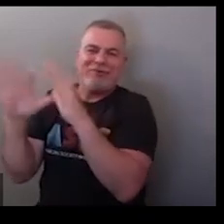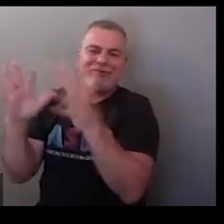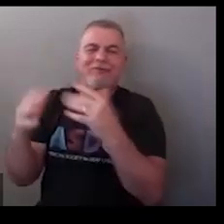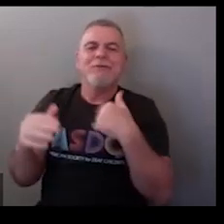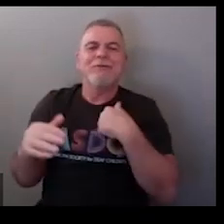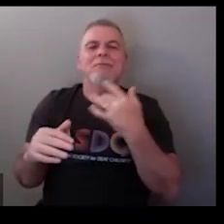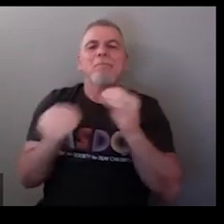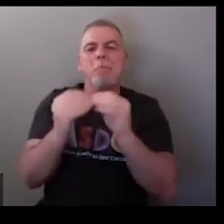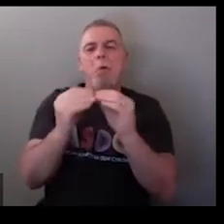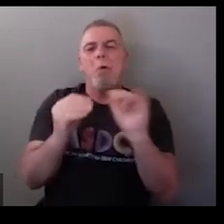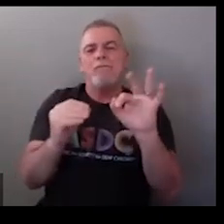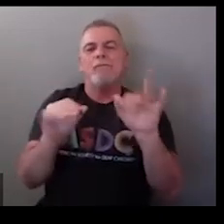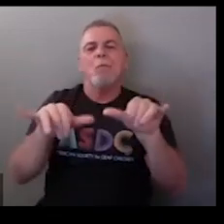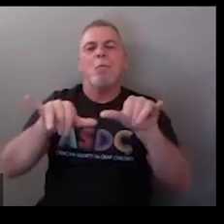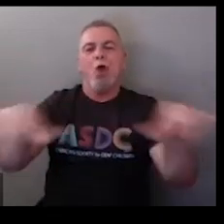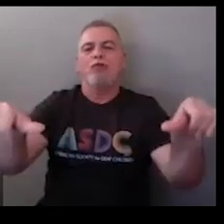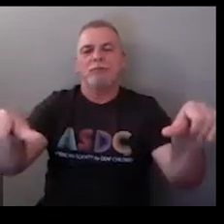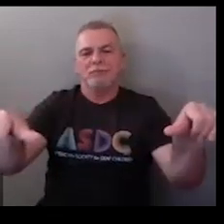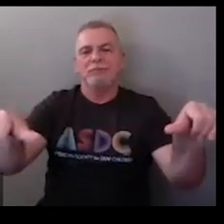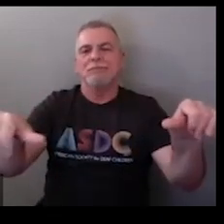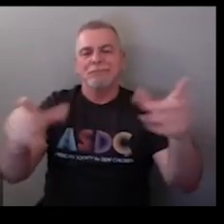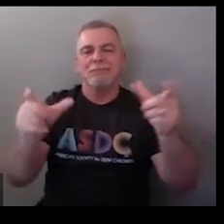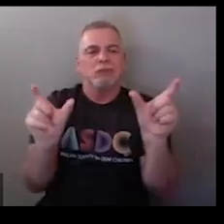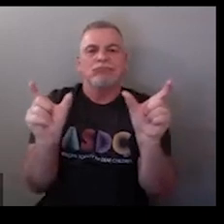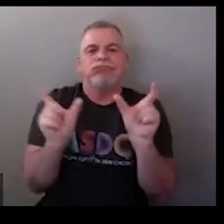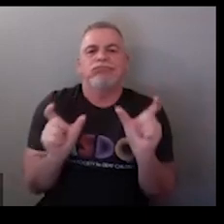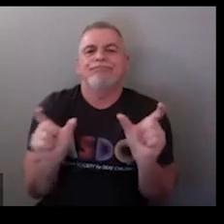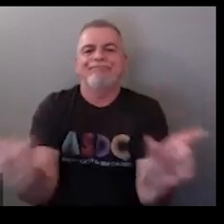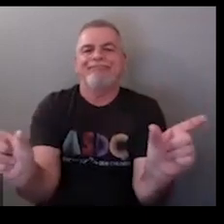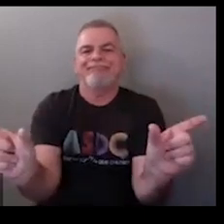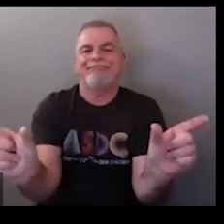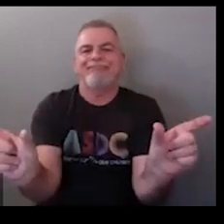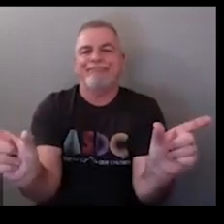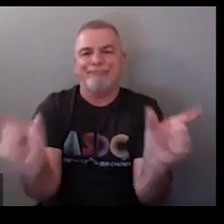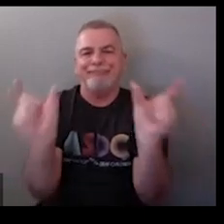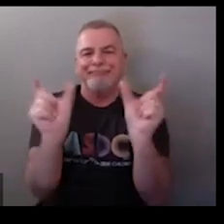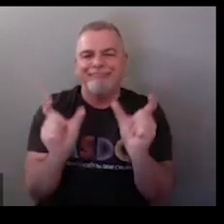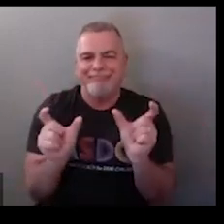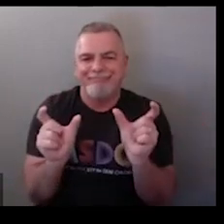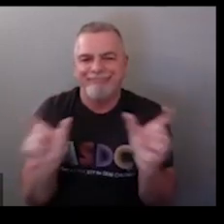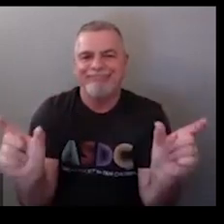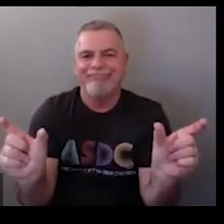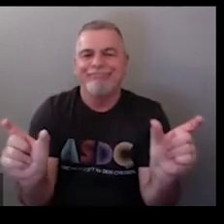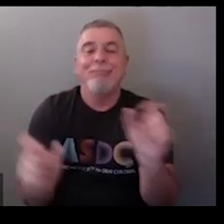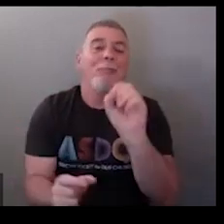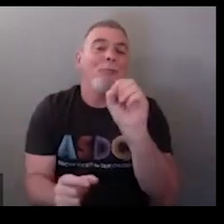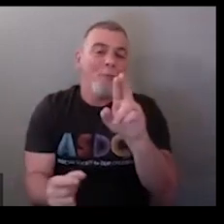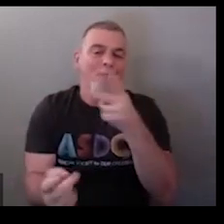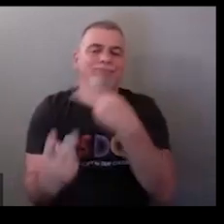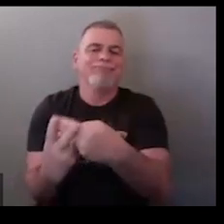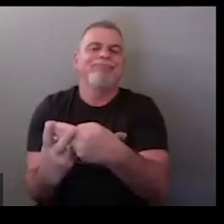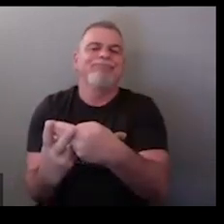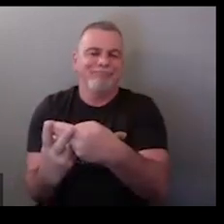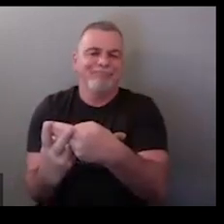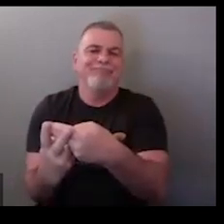me I would misconstrue that as like the house doesn't move you know if you just did the stays or just the